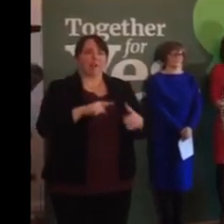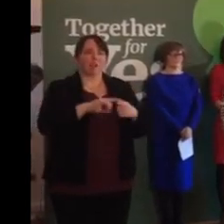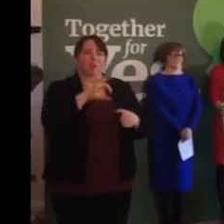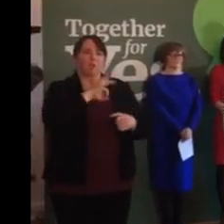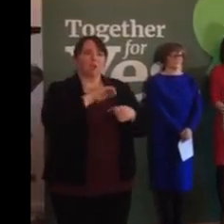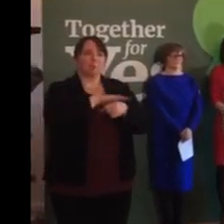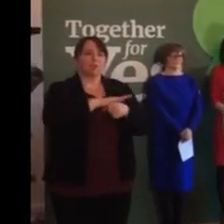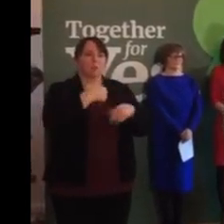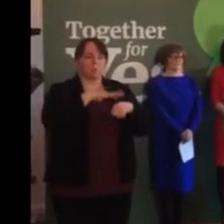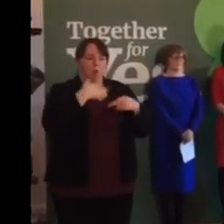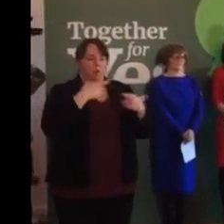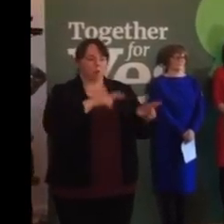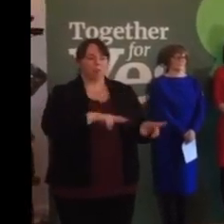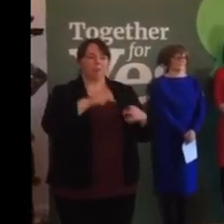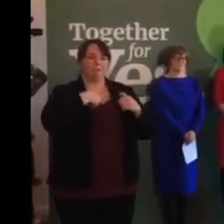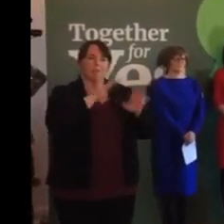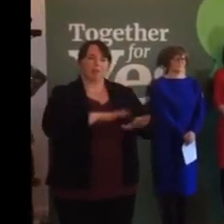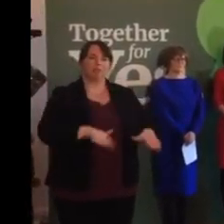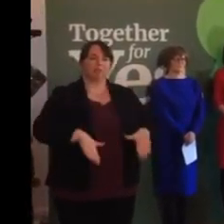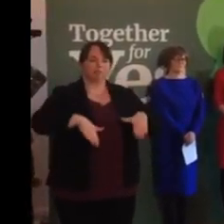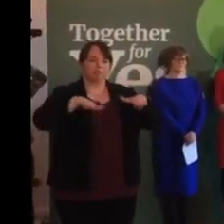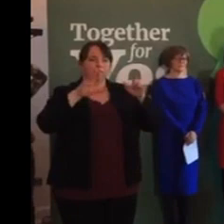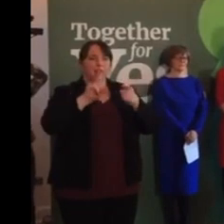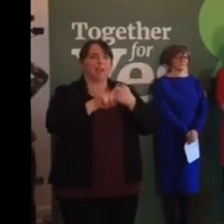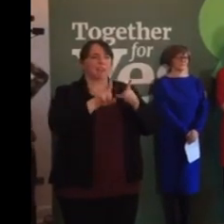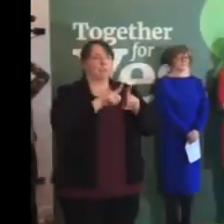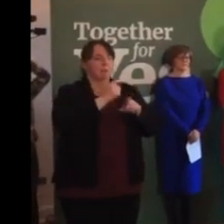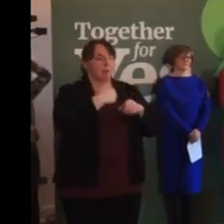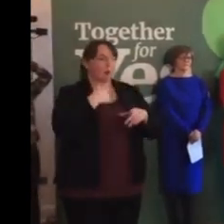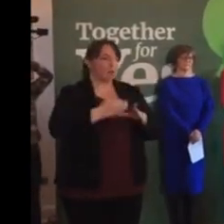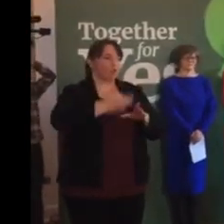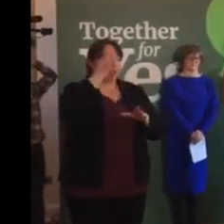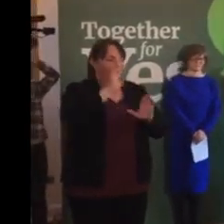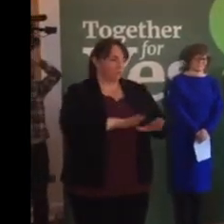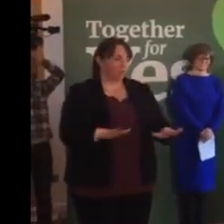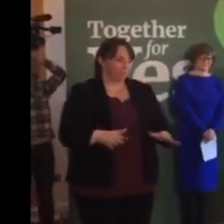to raise our children and also our grandchildren.